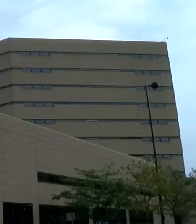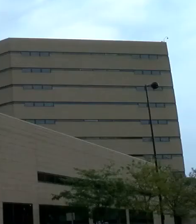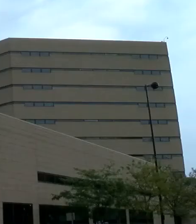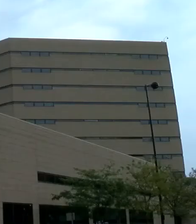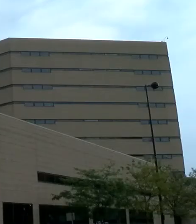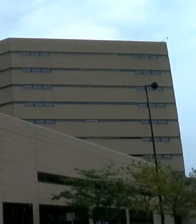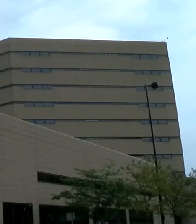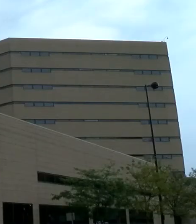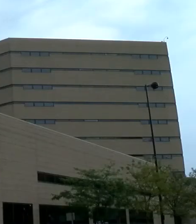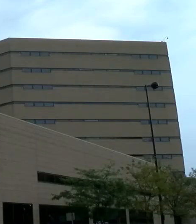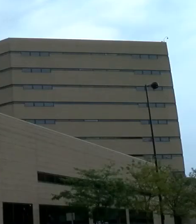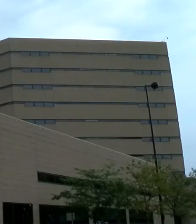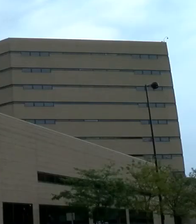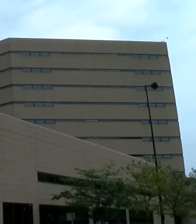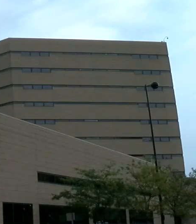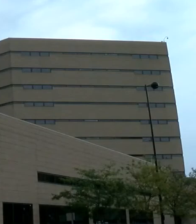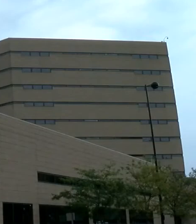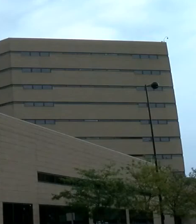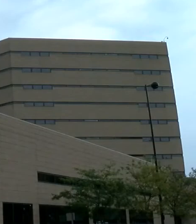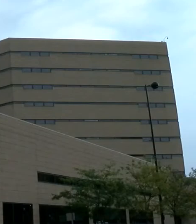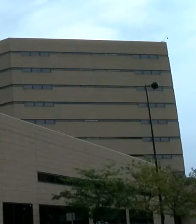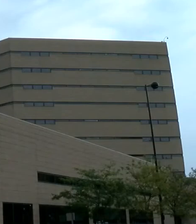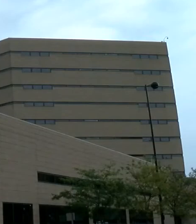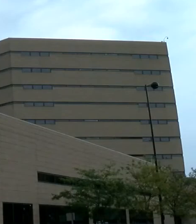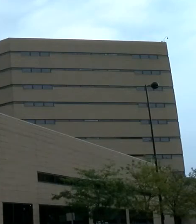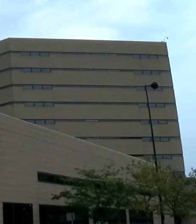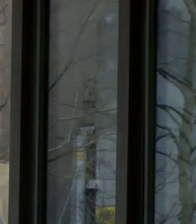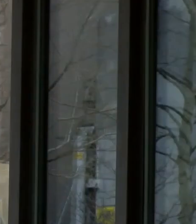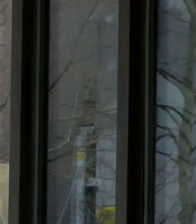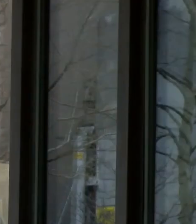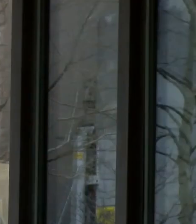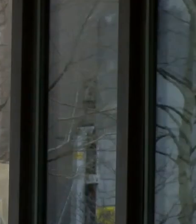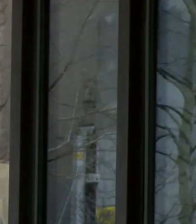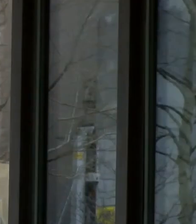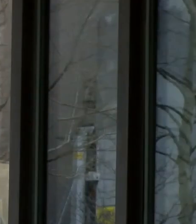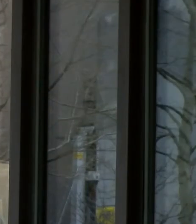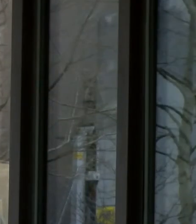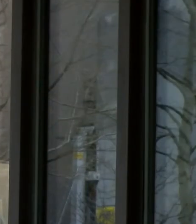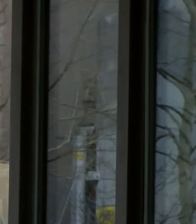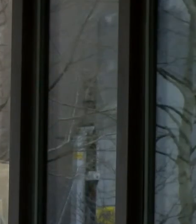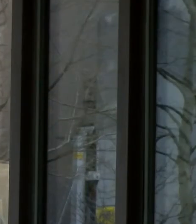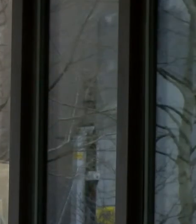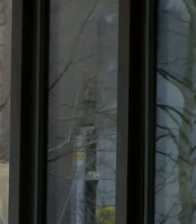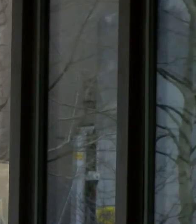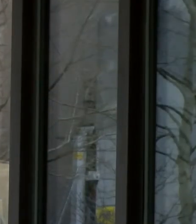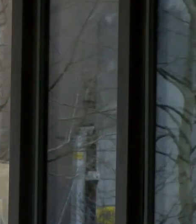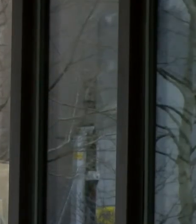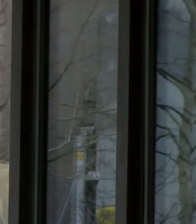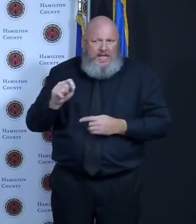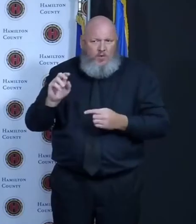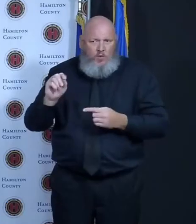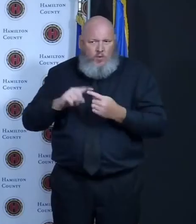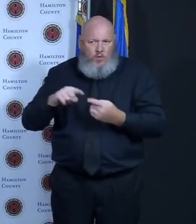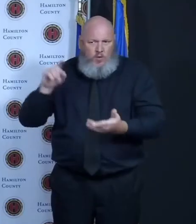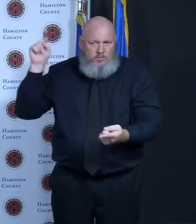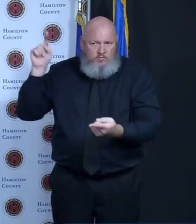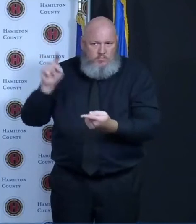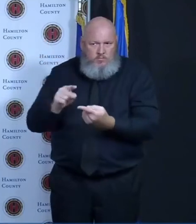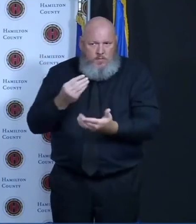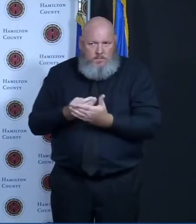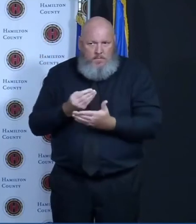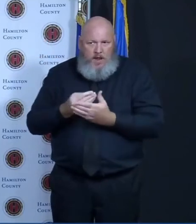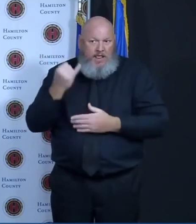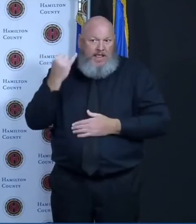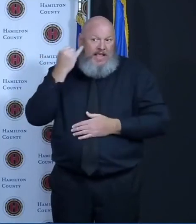put about $20 to $30 million back into the general fund. As for the rest of the shortfall, If we could get some federal relief